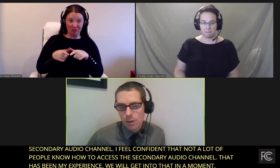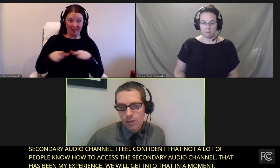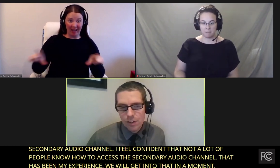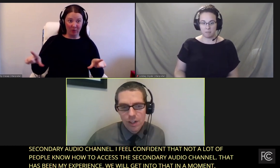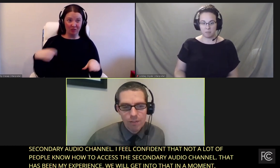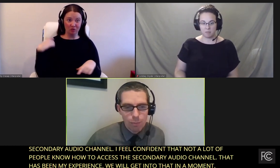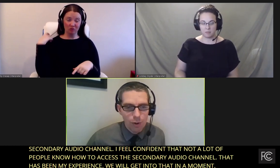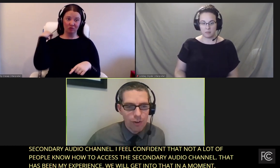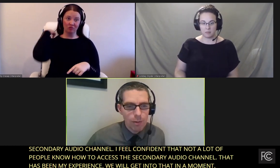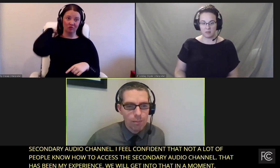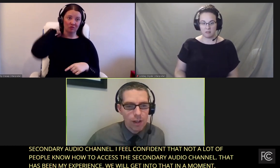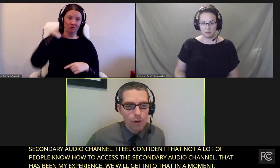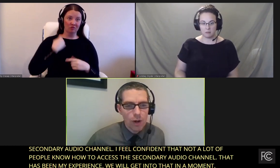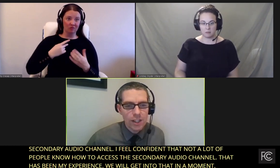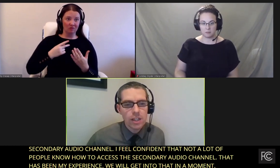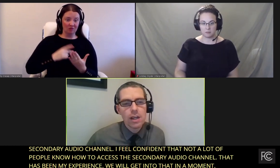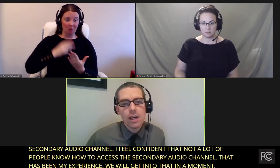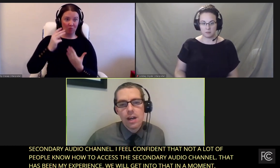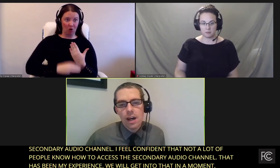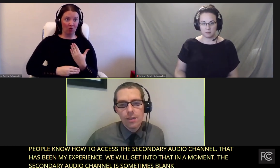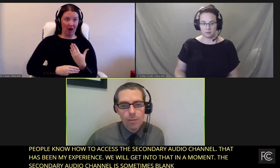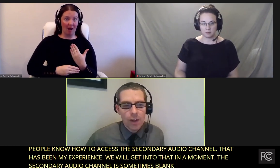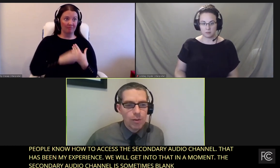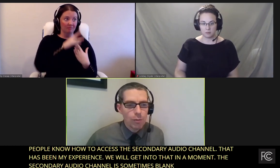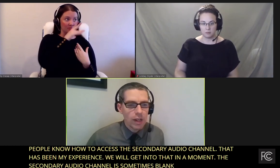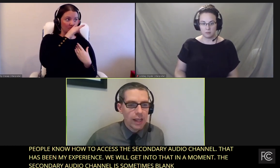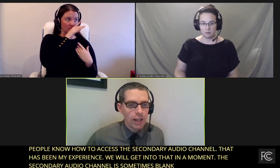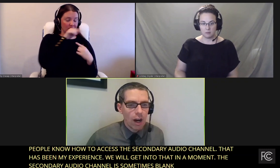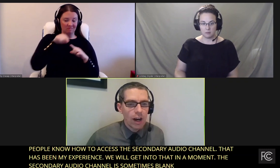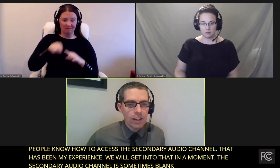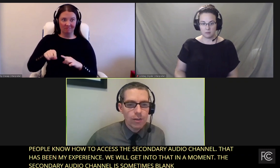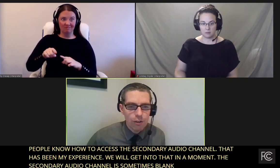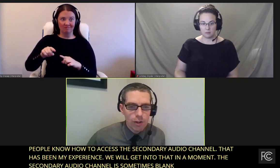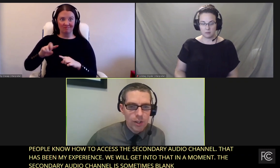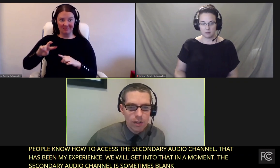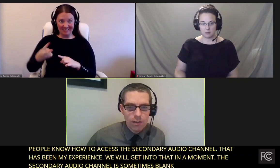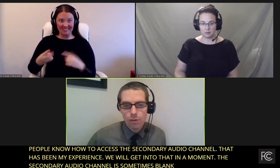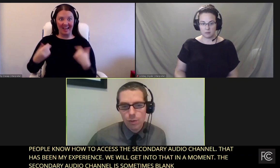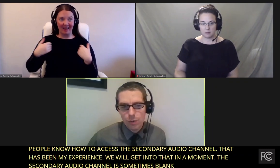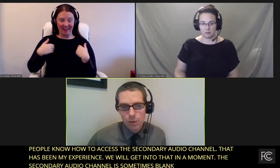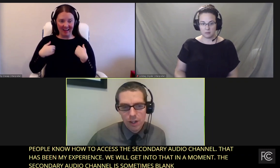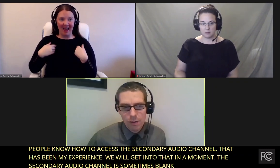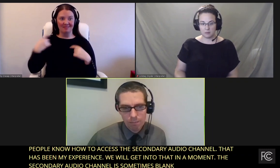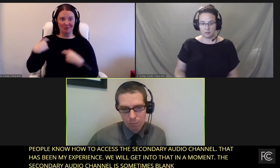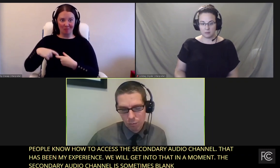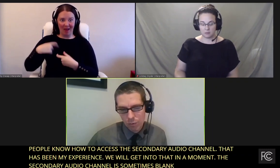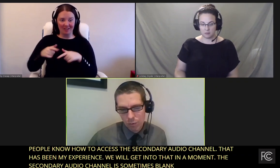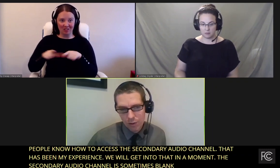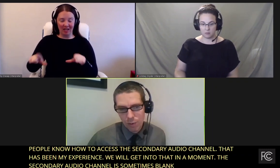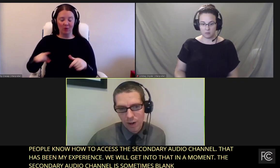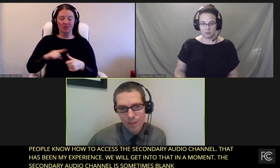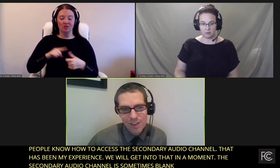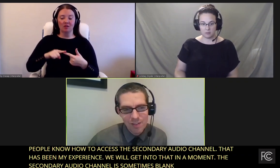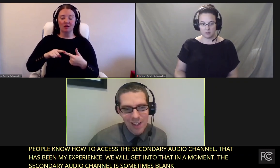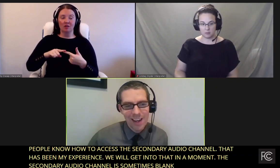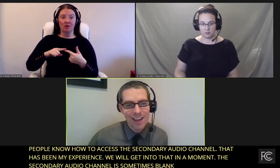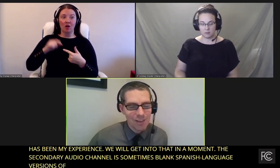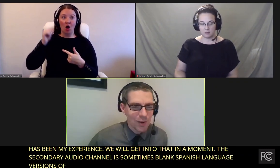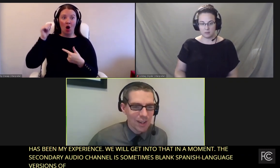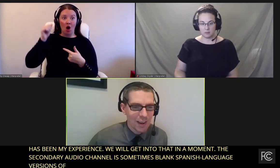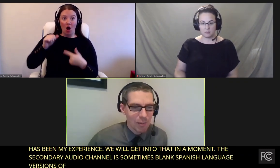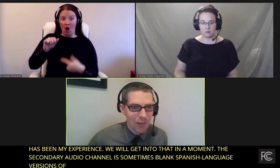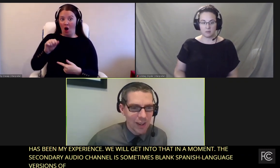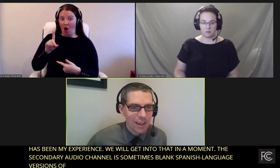a Spanish language version of the program that you're watching. Sometimes it's playing audio descriptions, which we're going to, which is also part of the